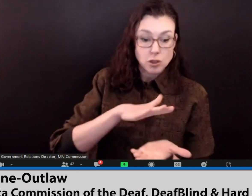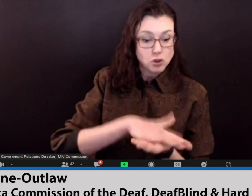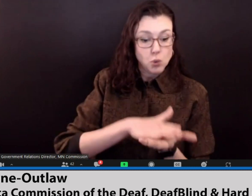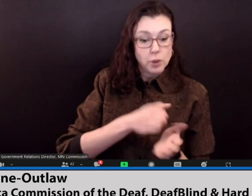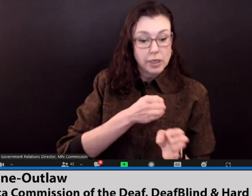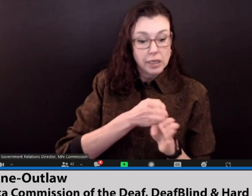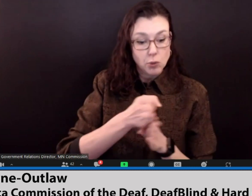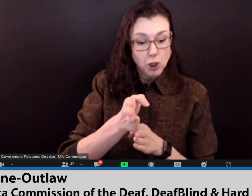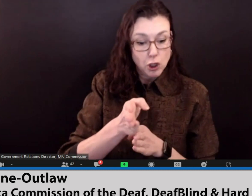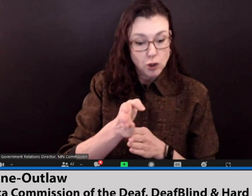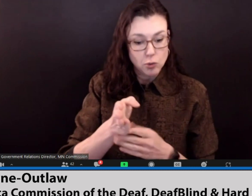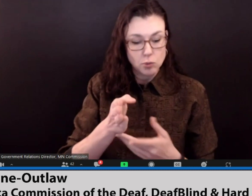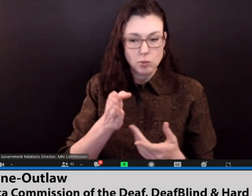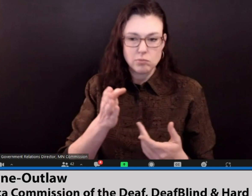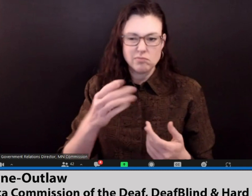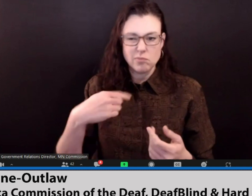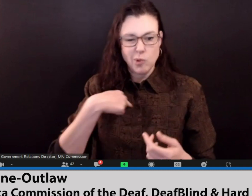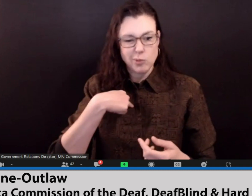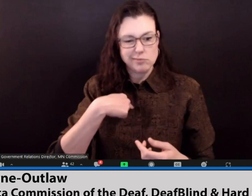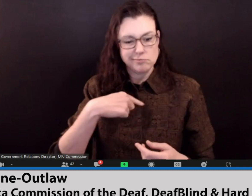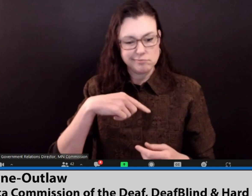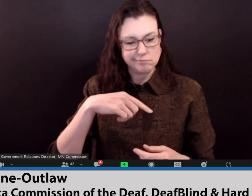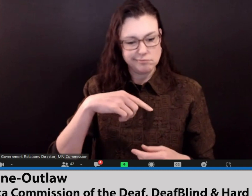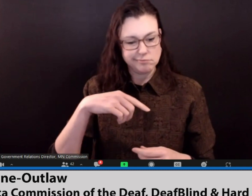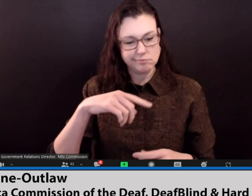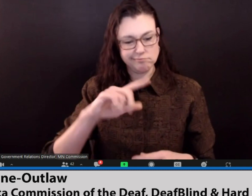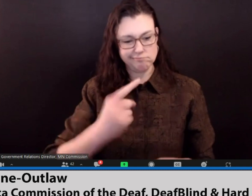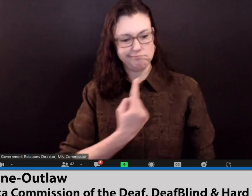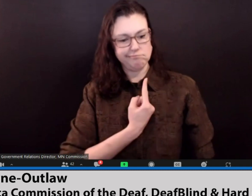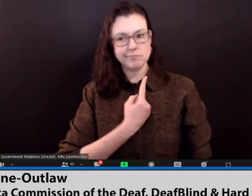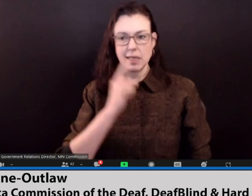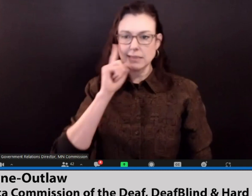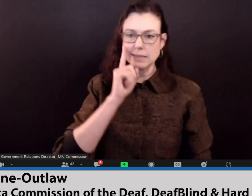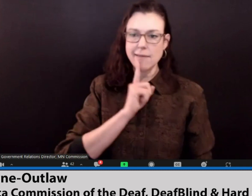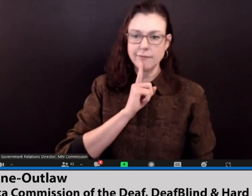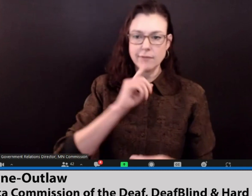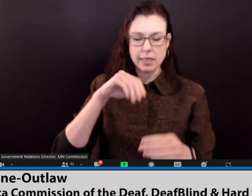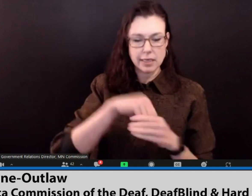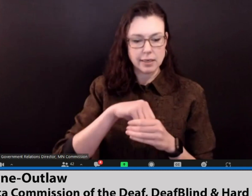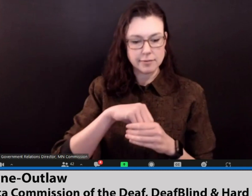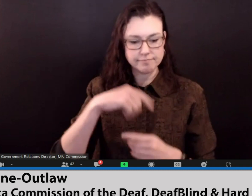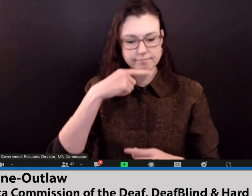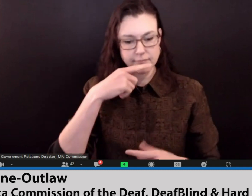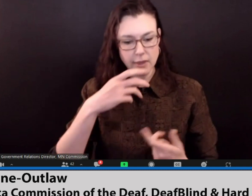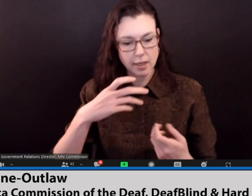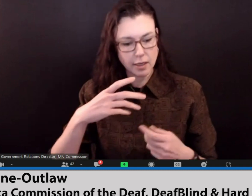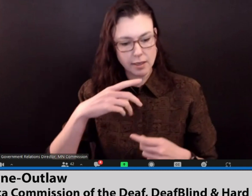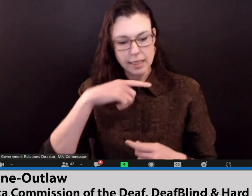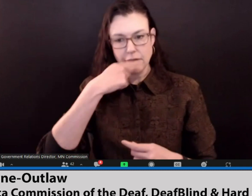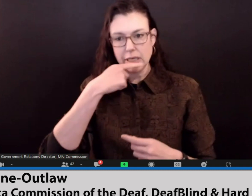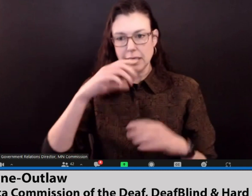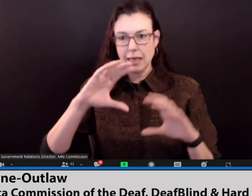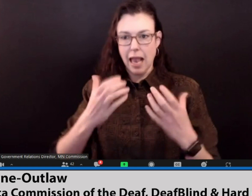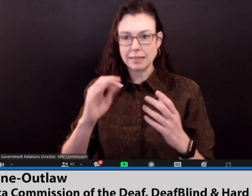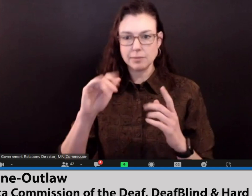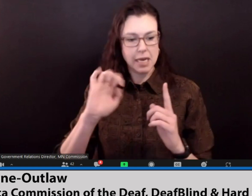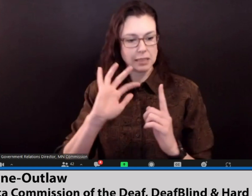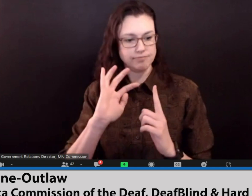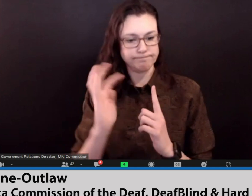Most of my school career was spent as the sole deaf child among hearing